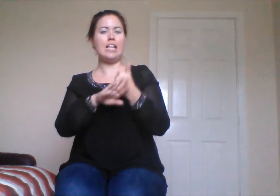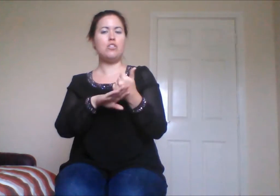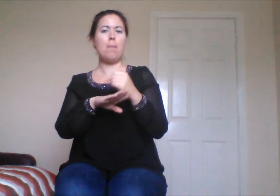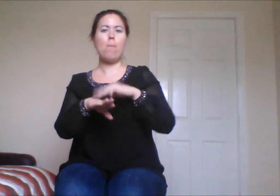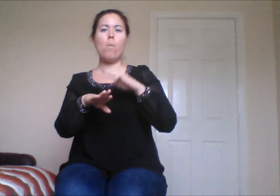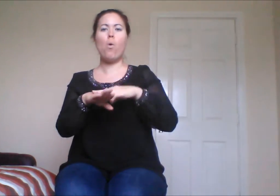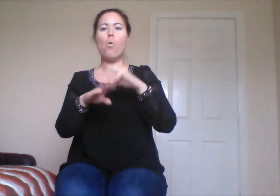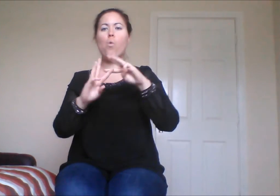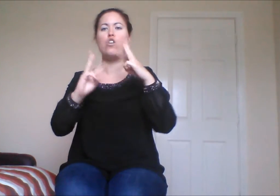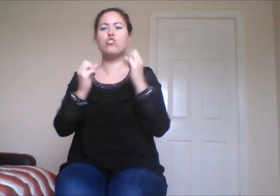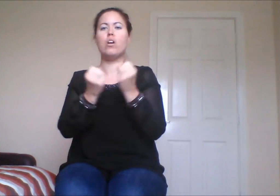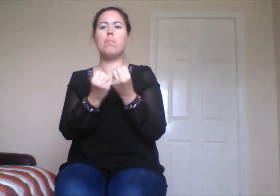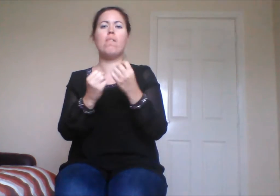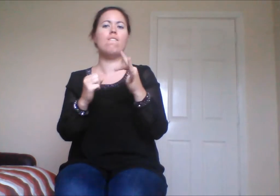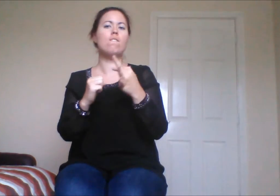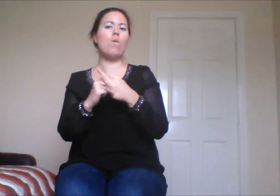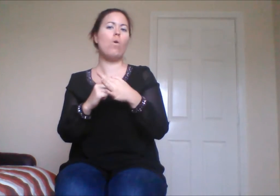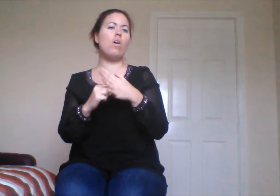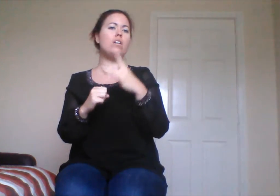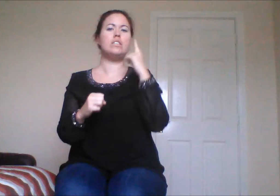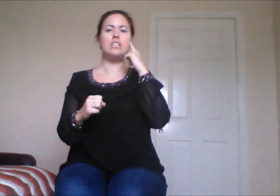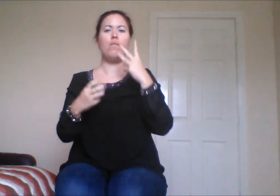Deaf women that would be living in isolated areas.